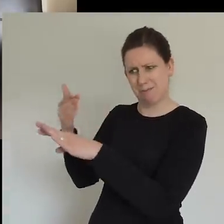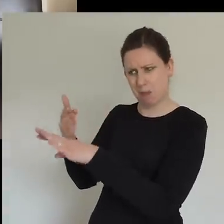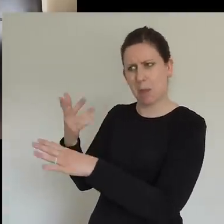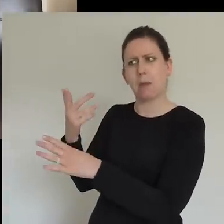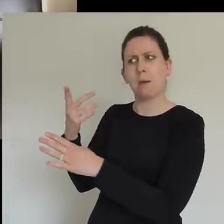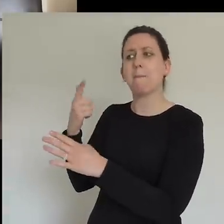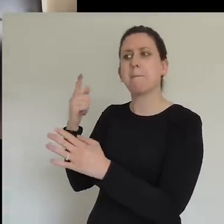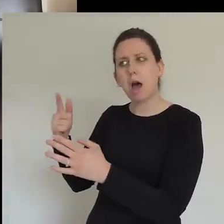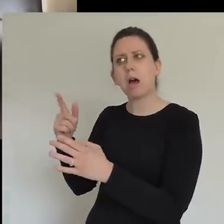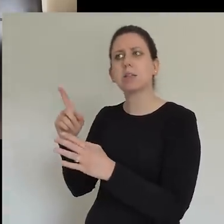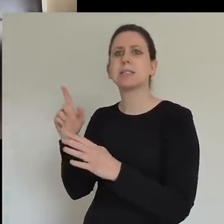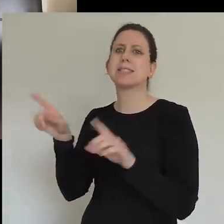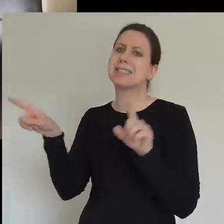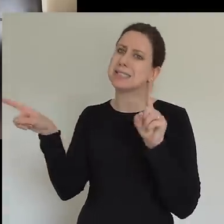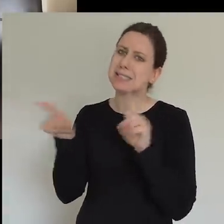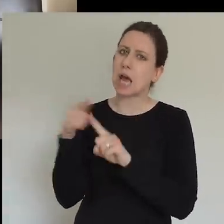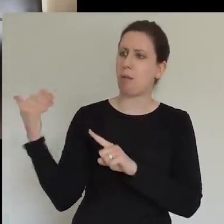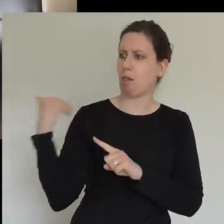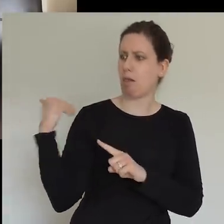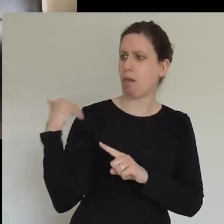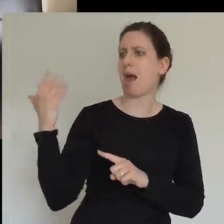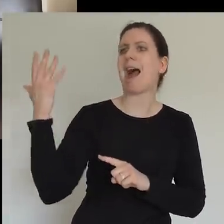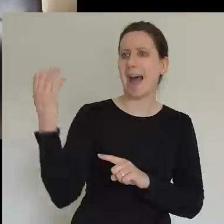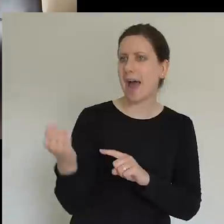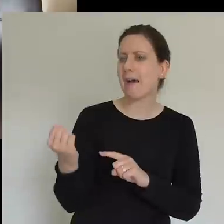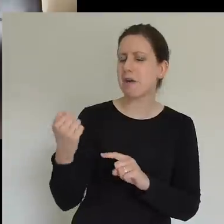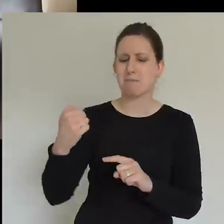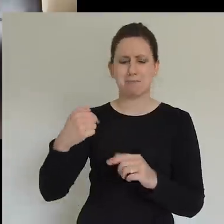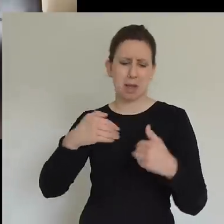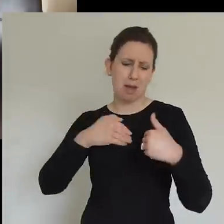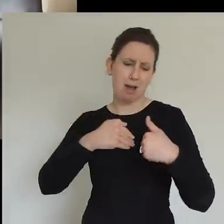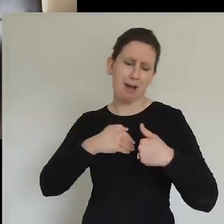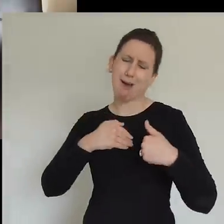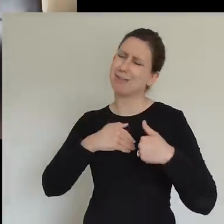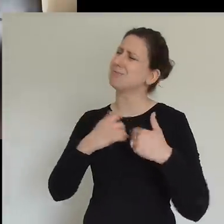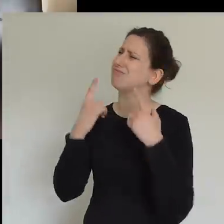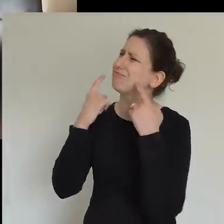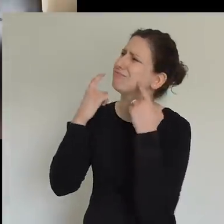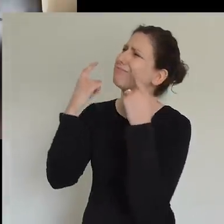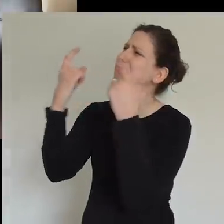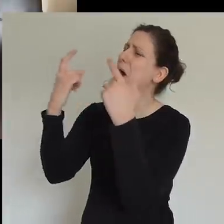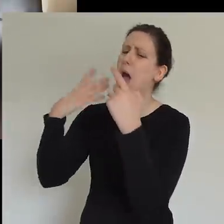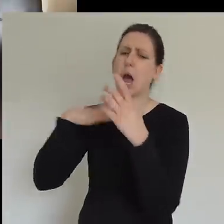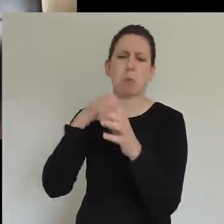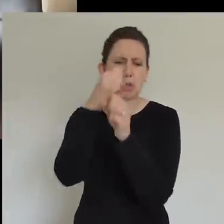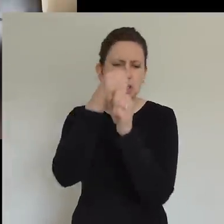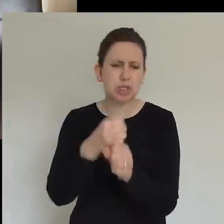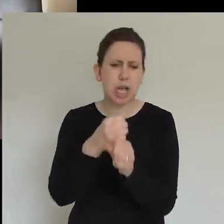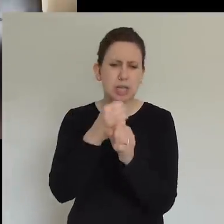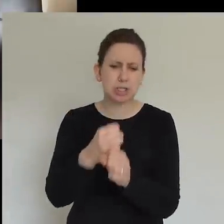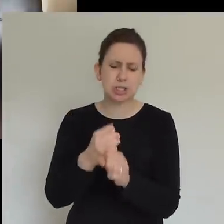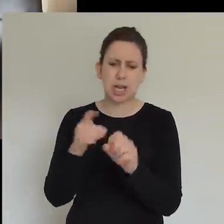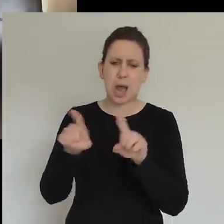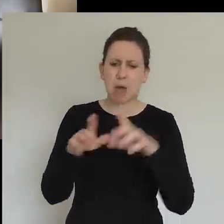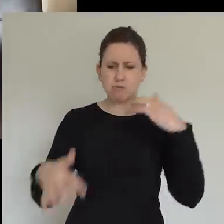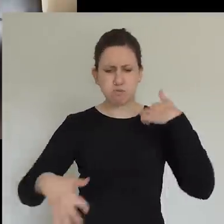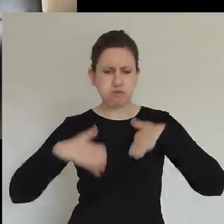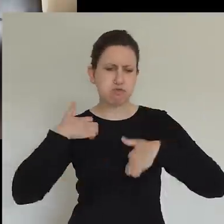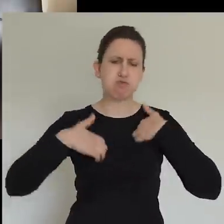happen. You know, my heart cry is the church would burn with the power of God. My heart cry is that the church would look like the